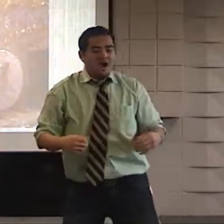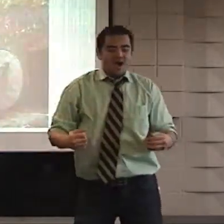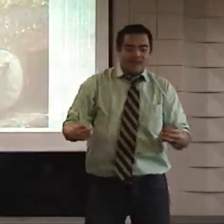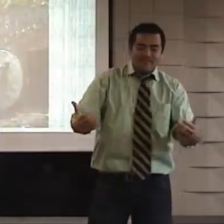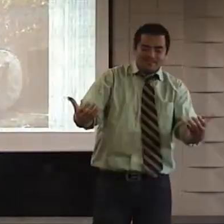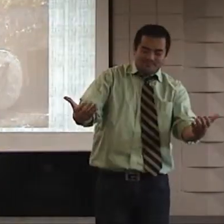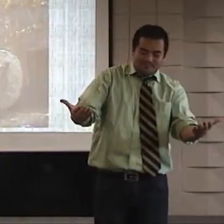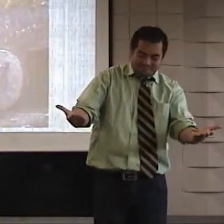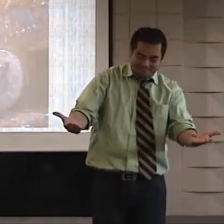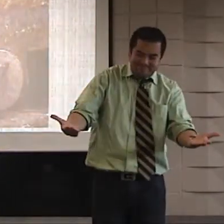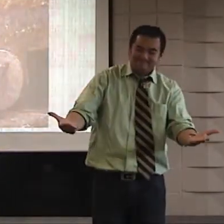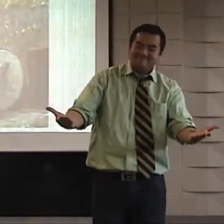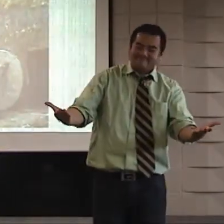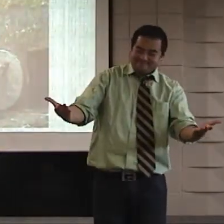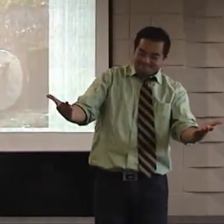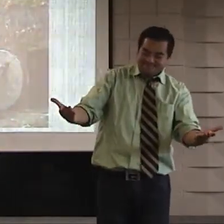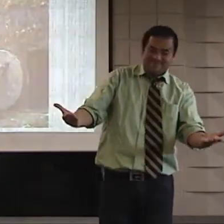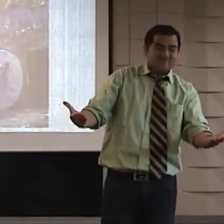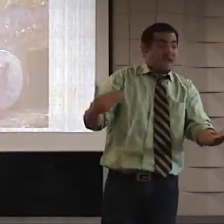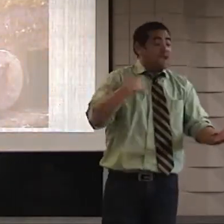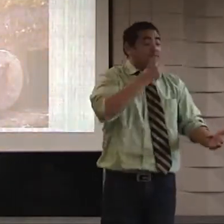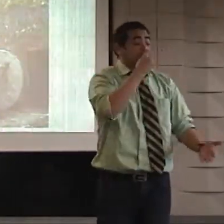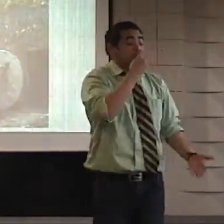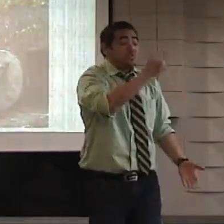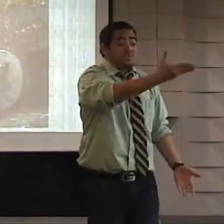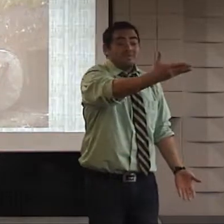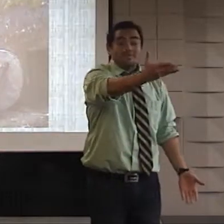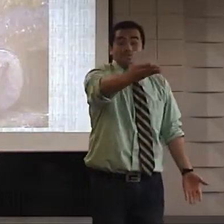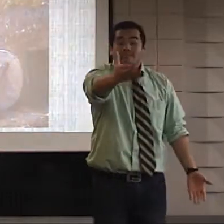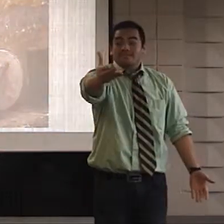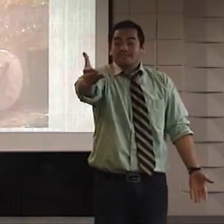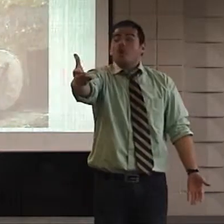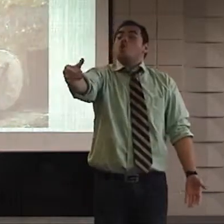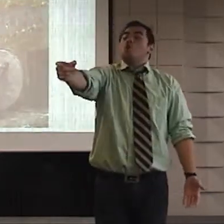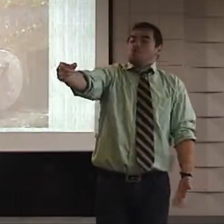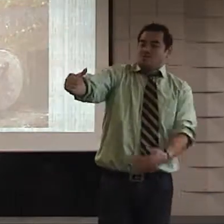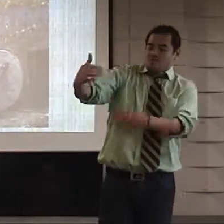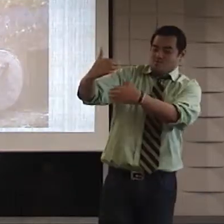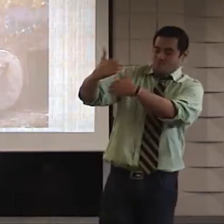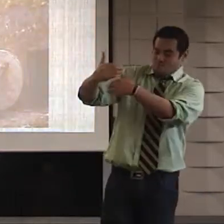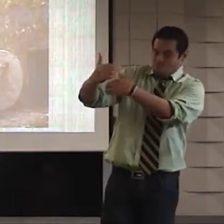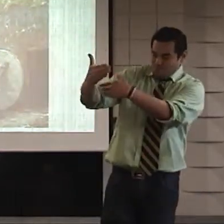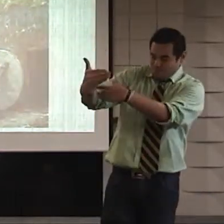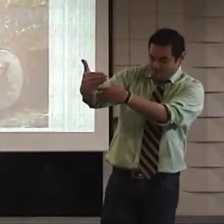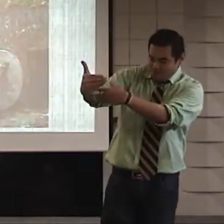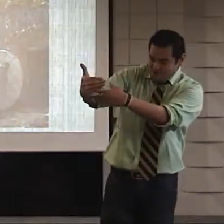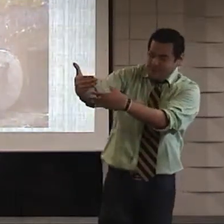And they were very amazed. Jesus said, Okay, anyone got any food? Okay, got some fish.